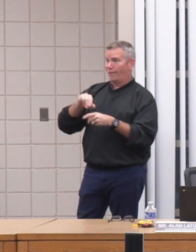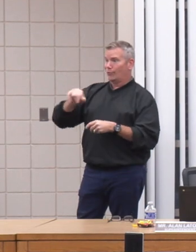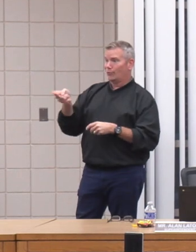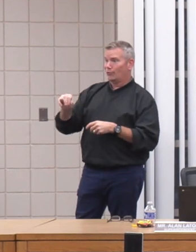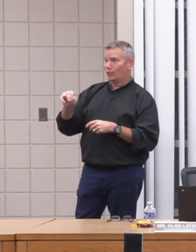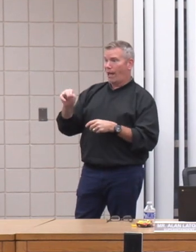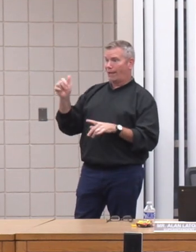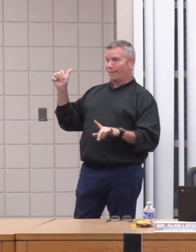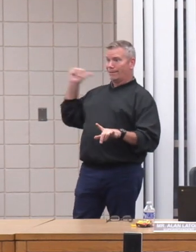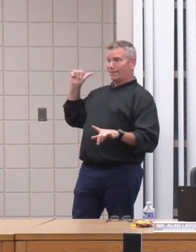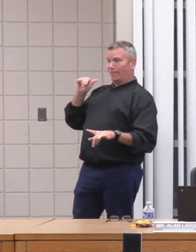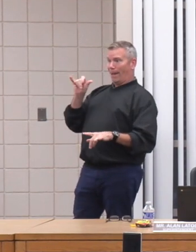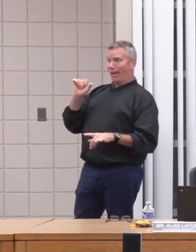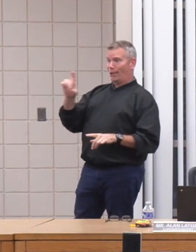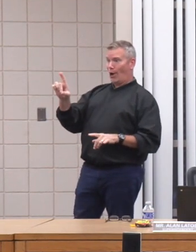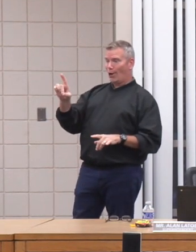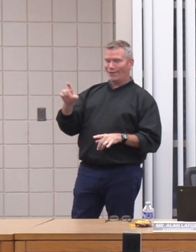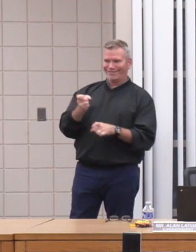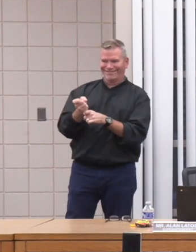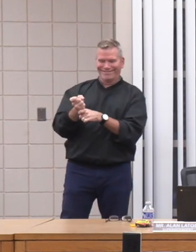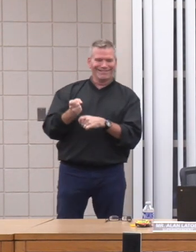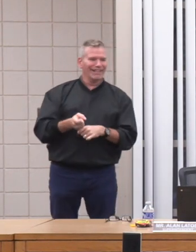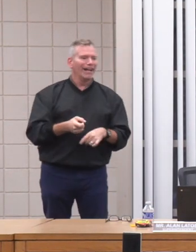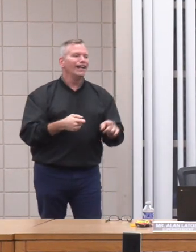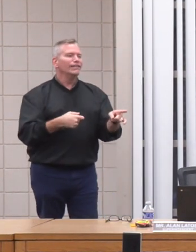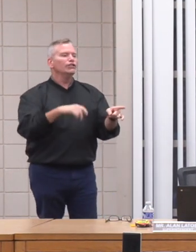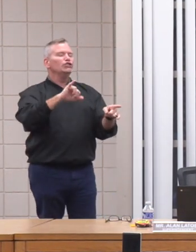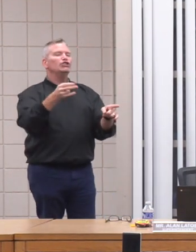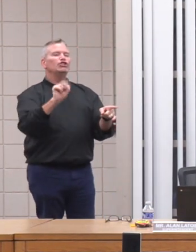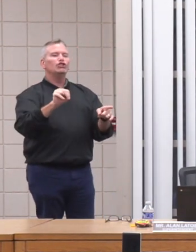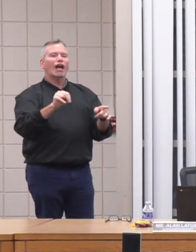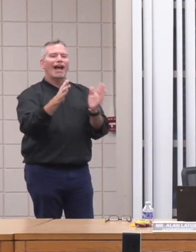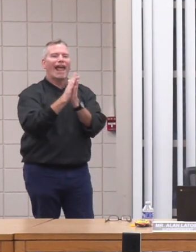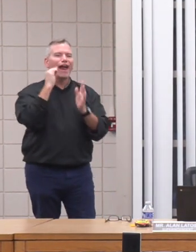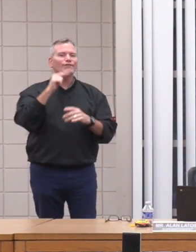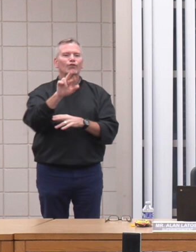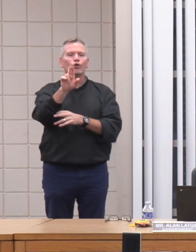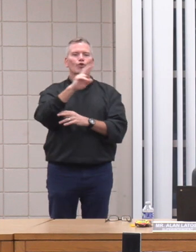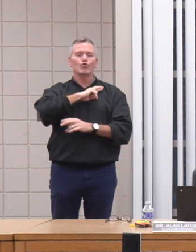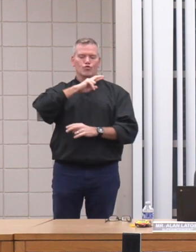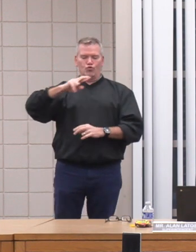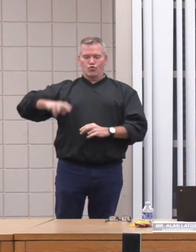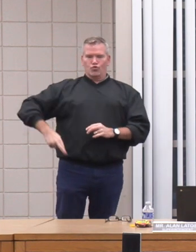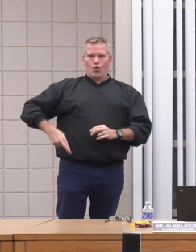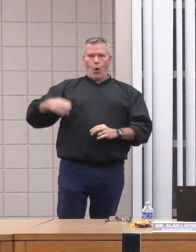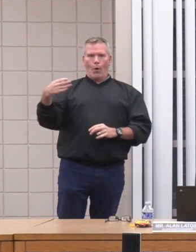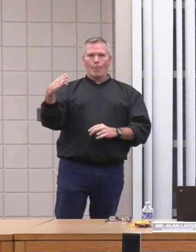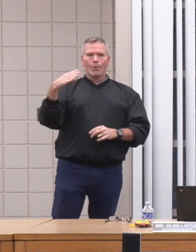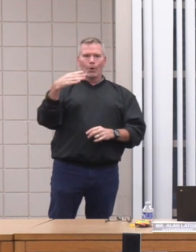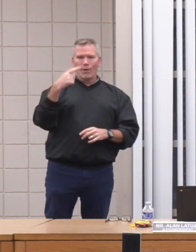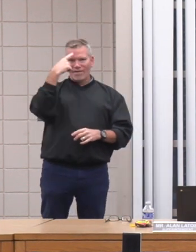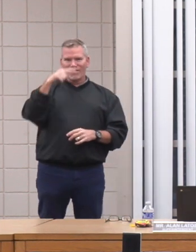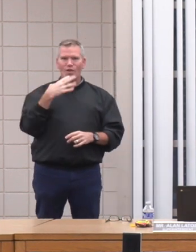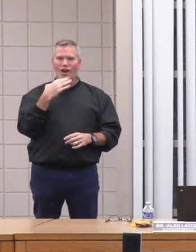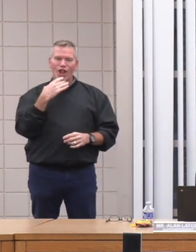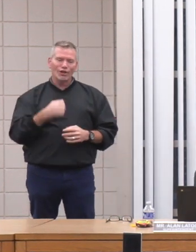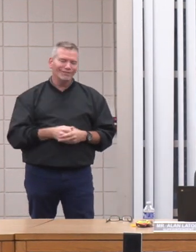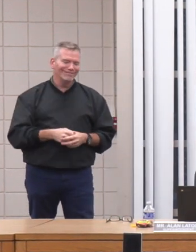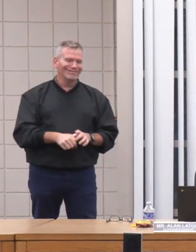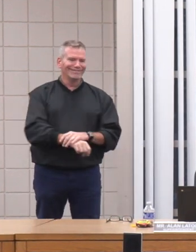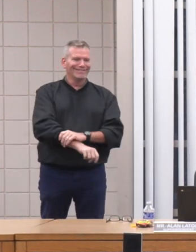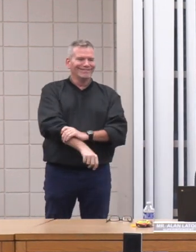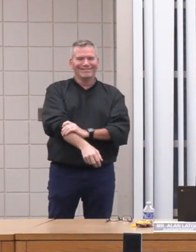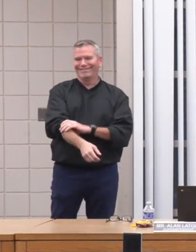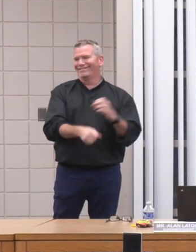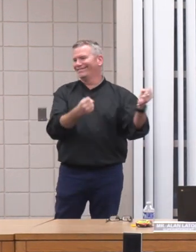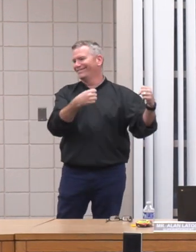Well, John's, I think, he was asking for royal blue for our... Yeah, yeah, yeah, it was. We're going to